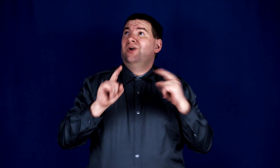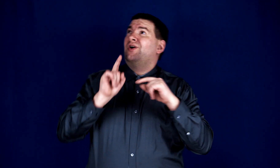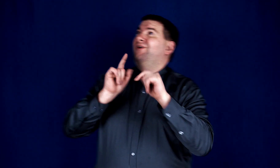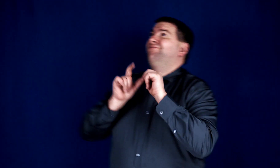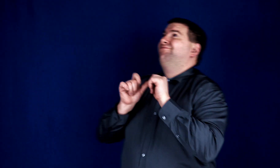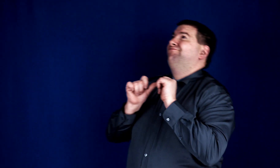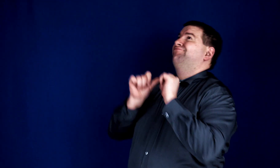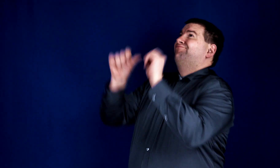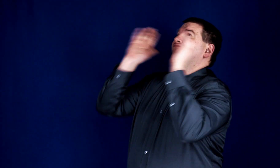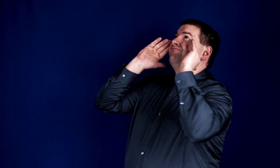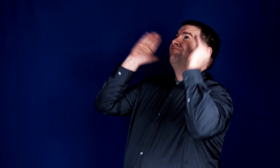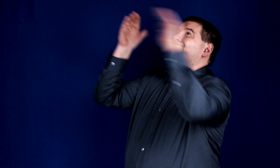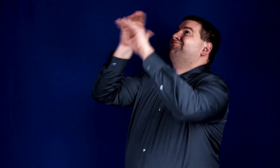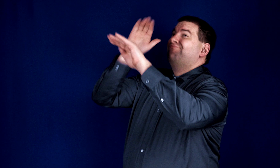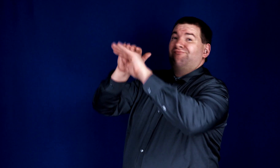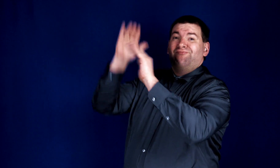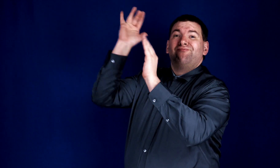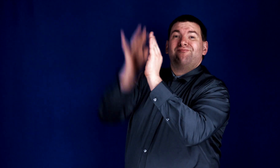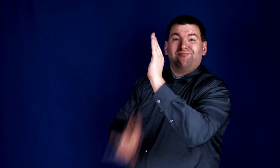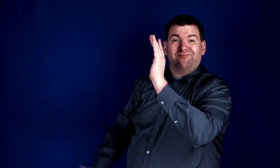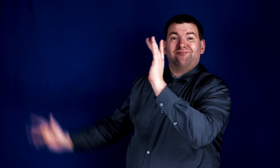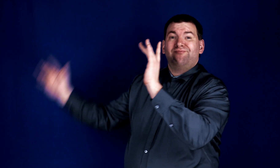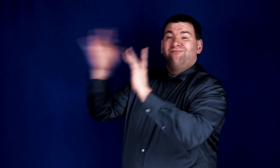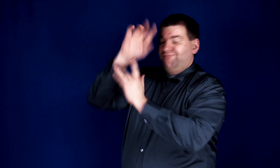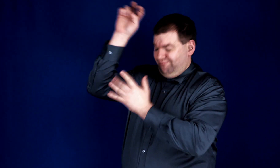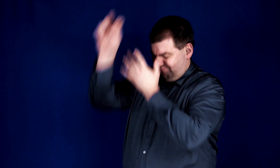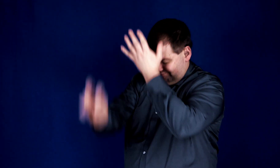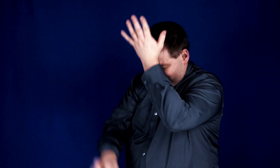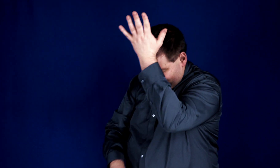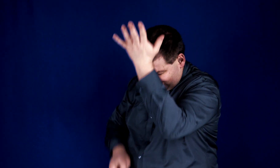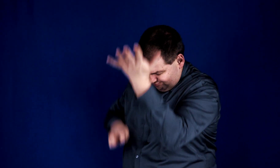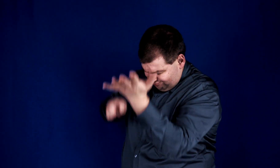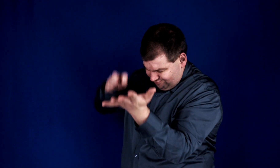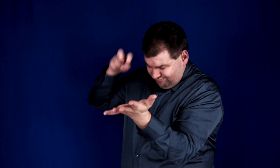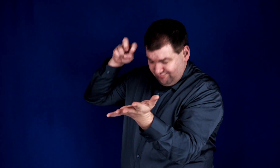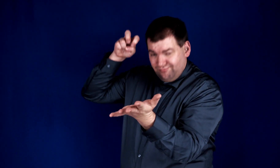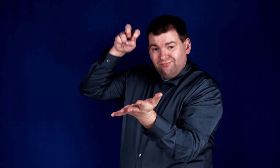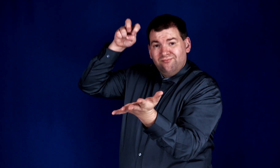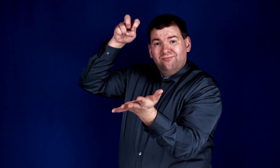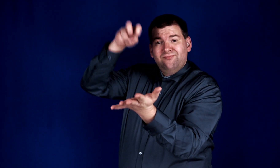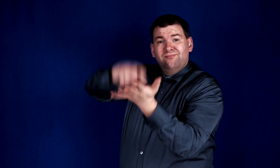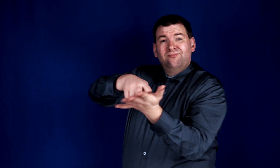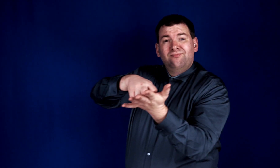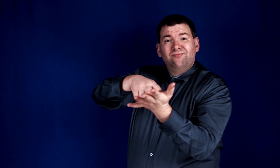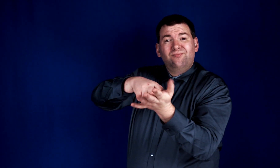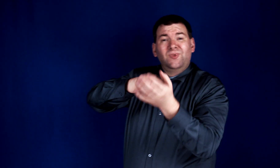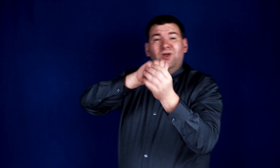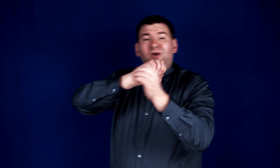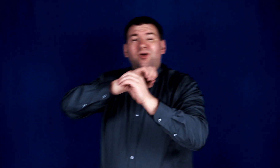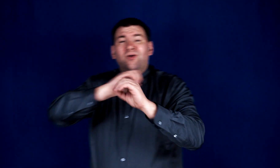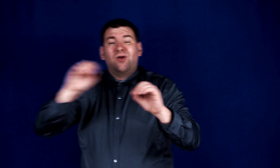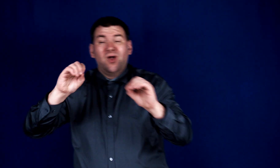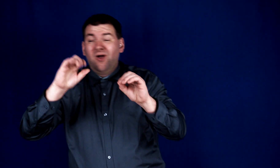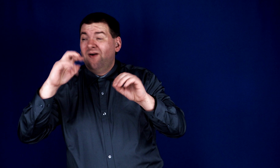run to Jesus down on my knees No sooner